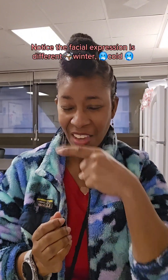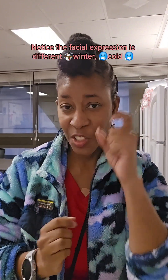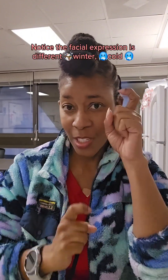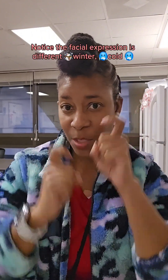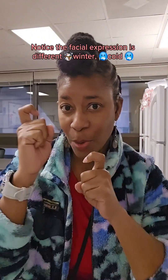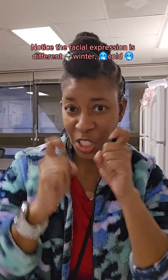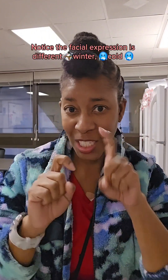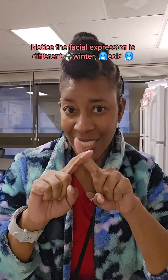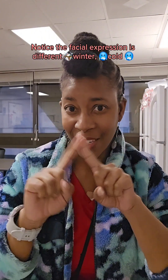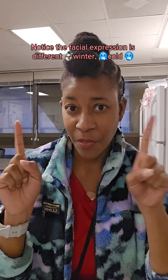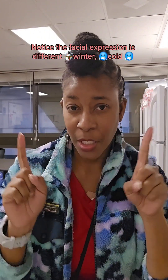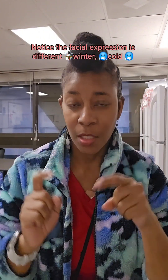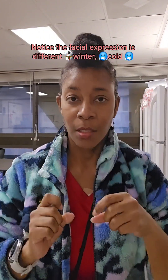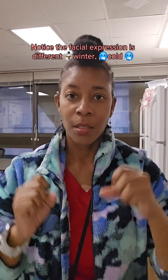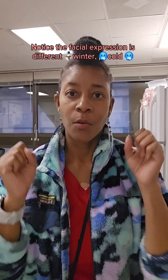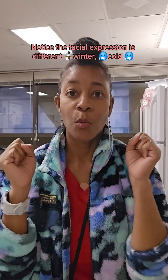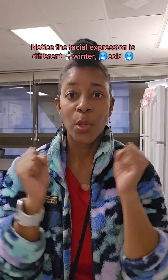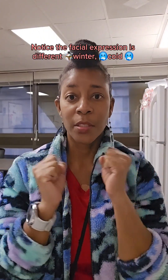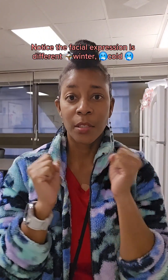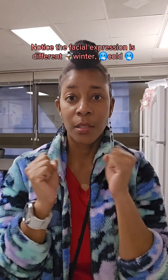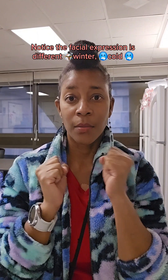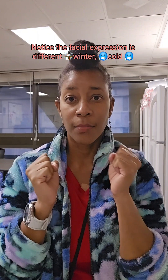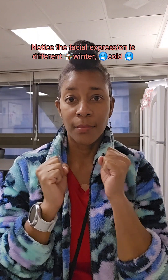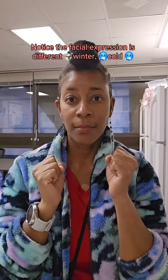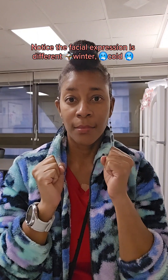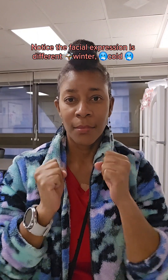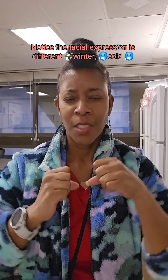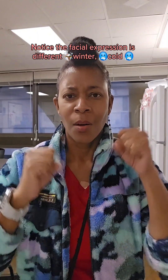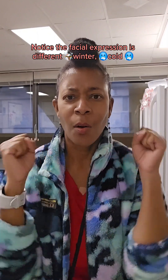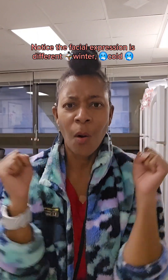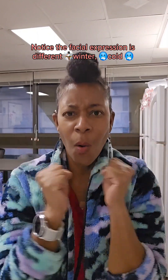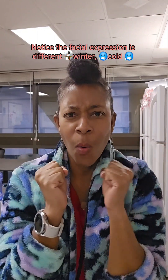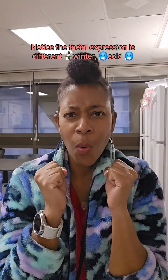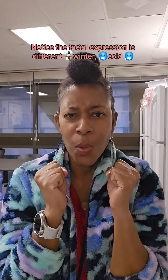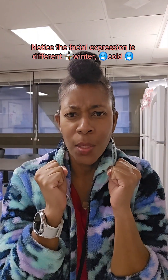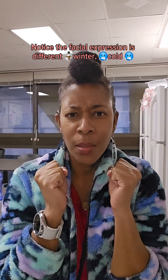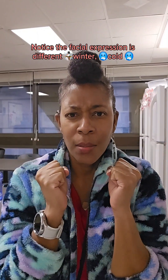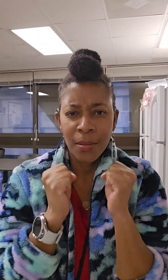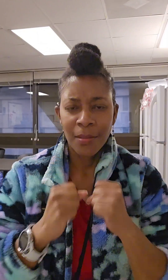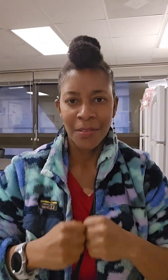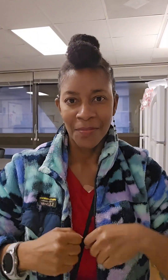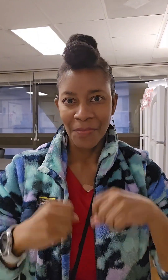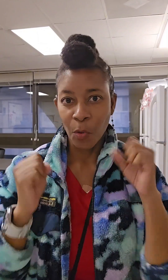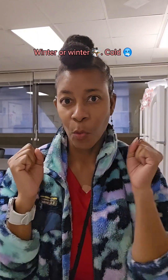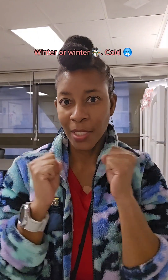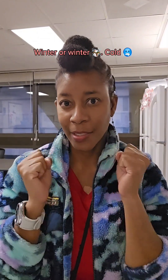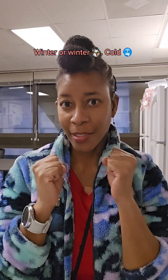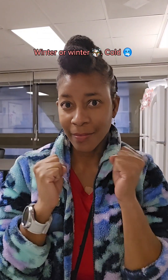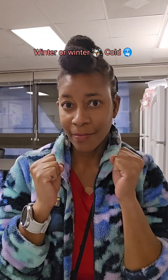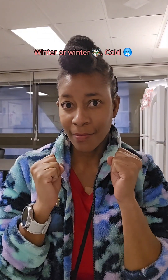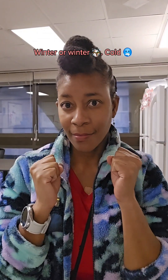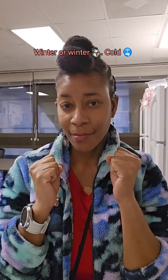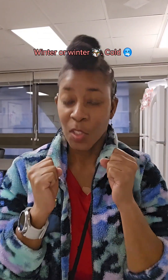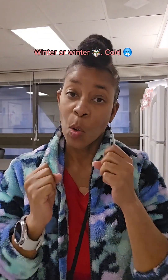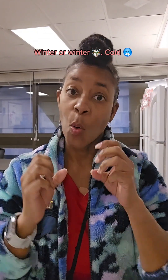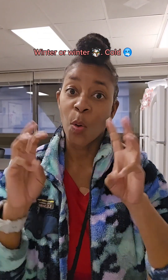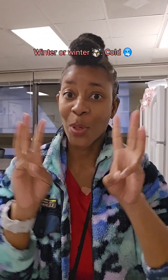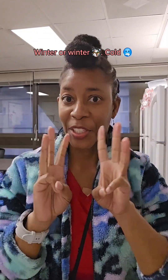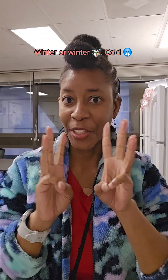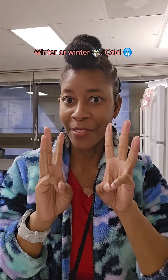facial expression is different. Winter, cold, winter or winter.